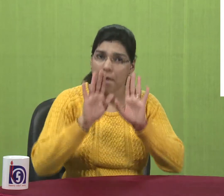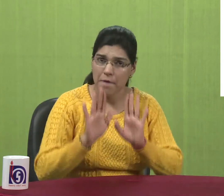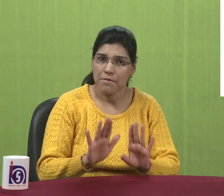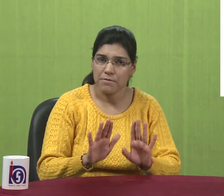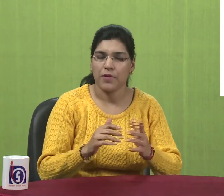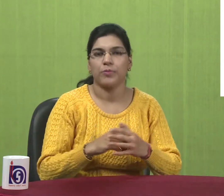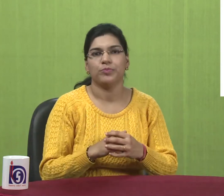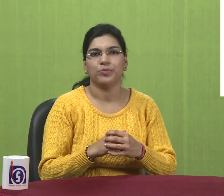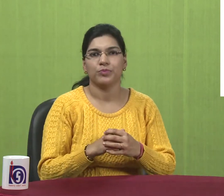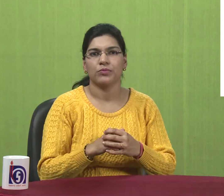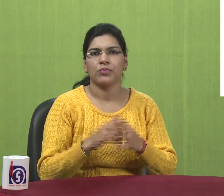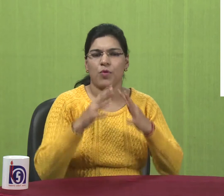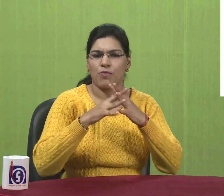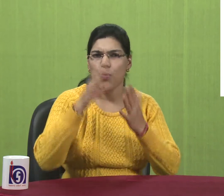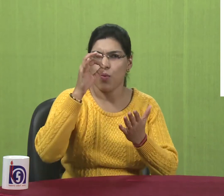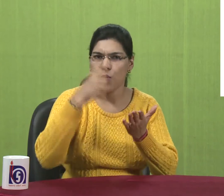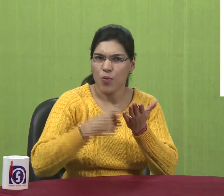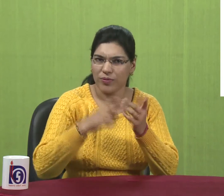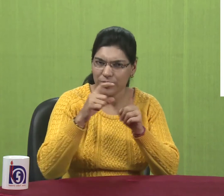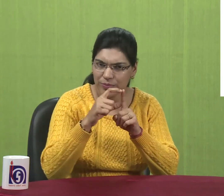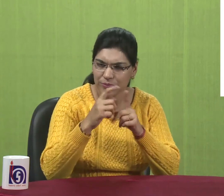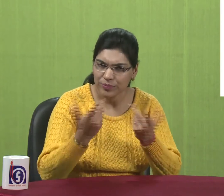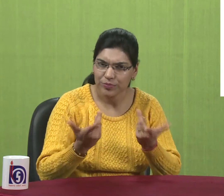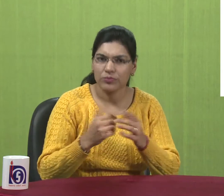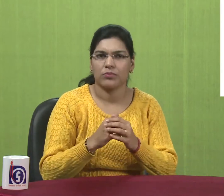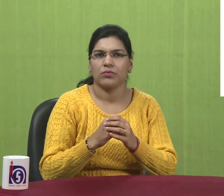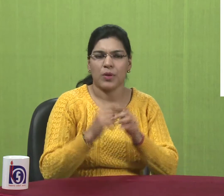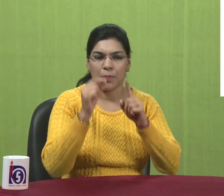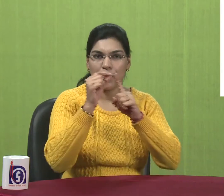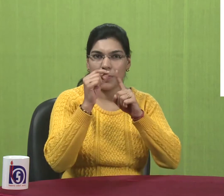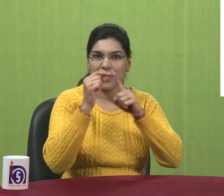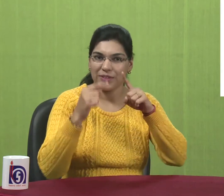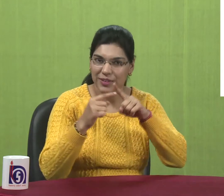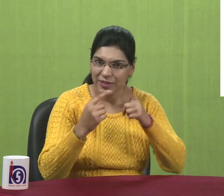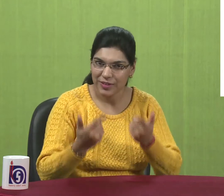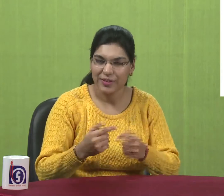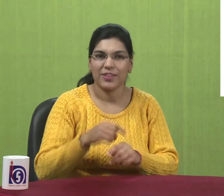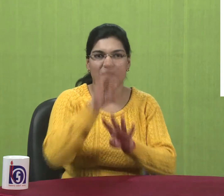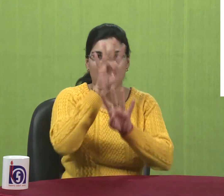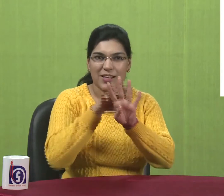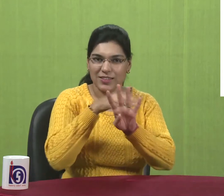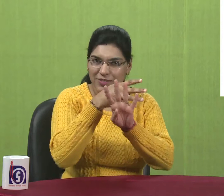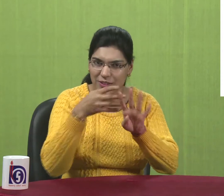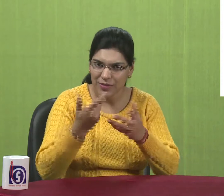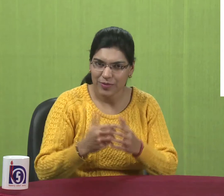option and programs option you have different options like word, paint,